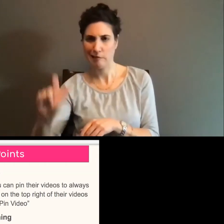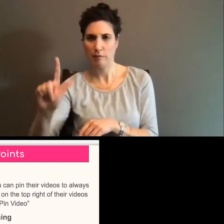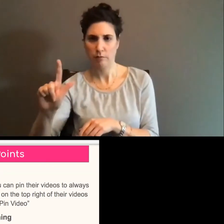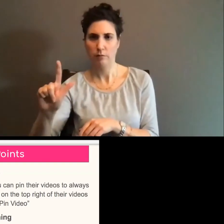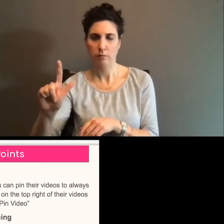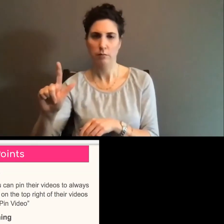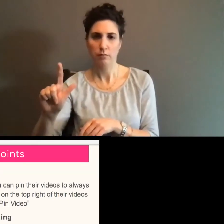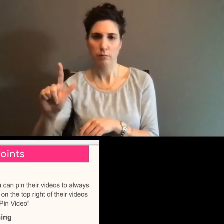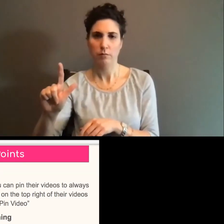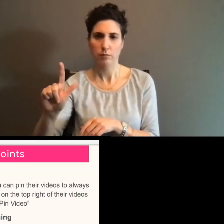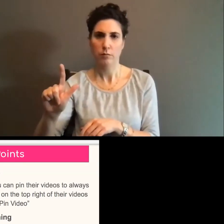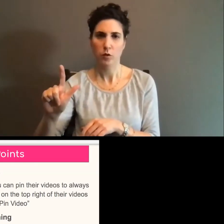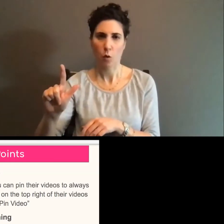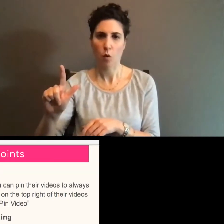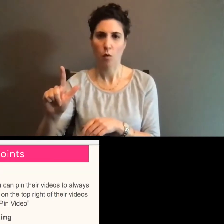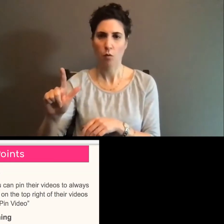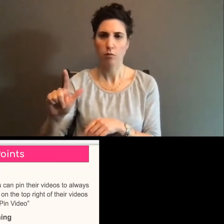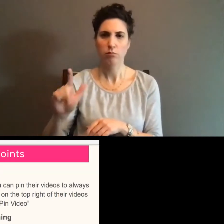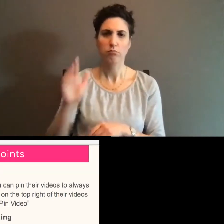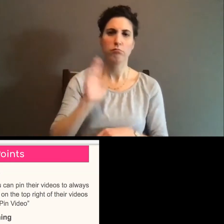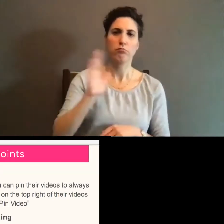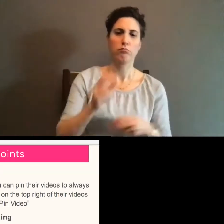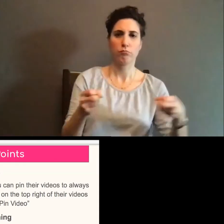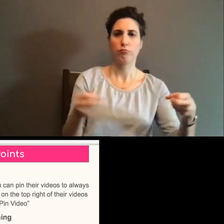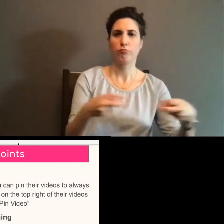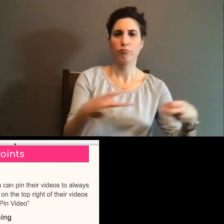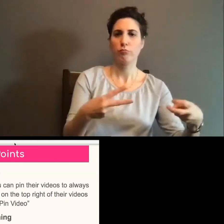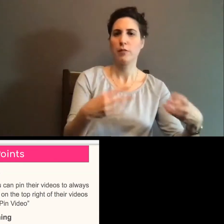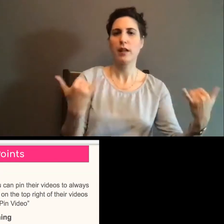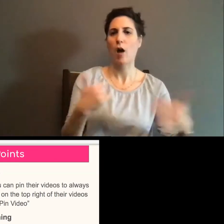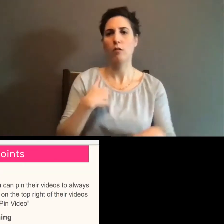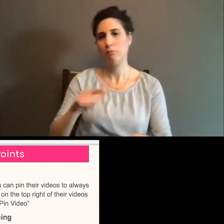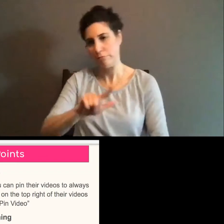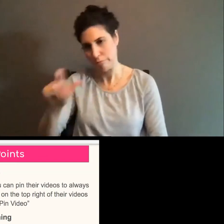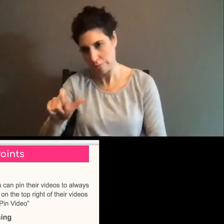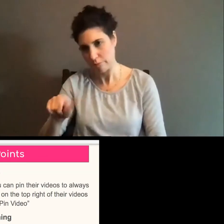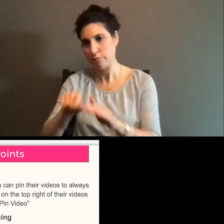way it is on the slide is how you are able to access it.